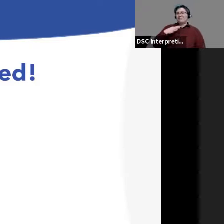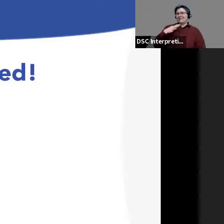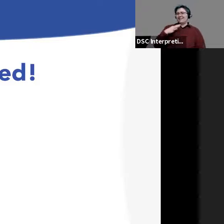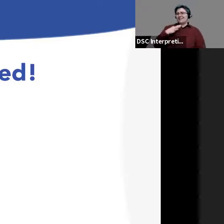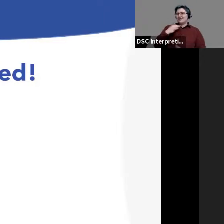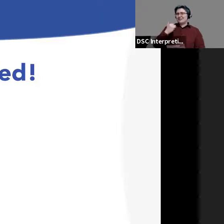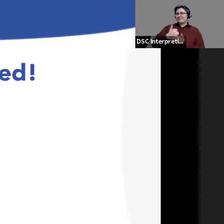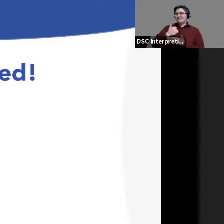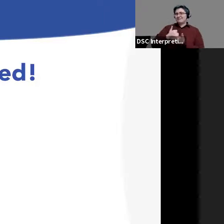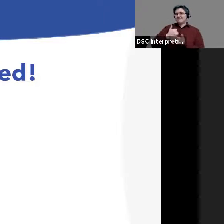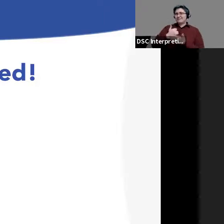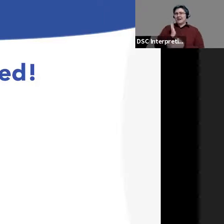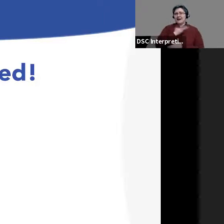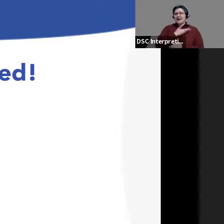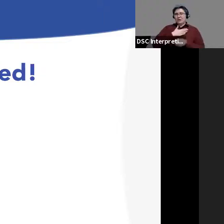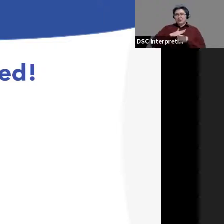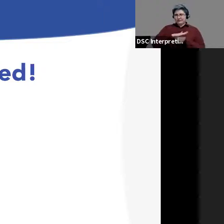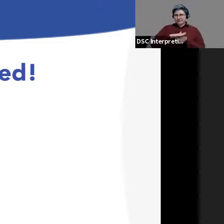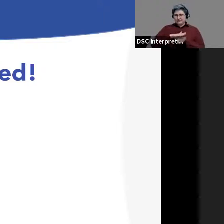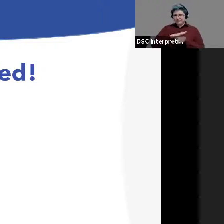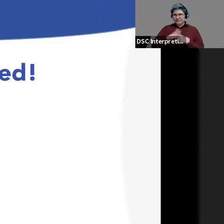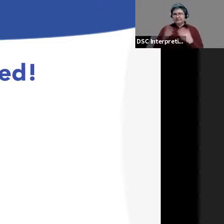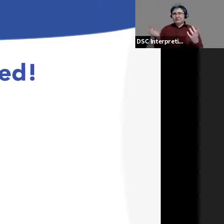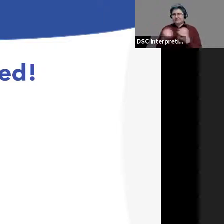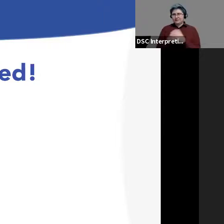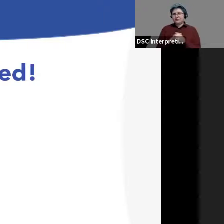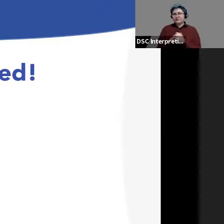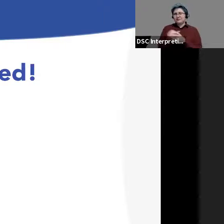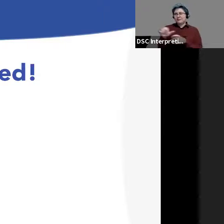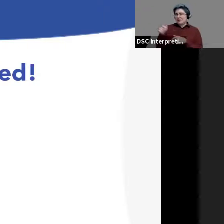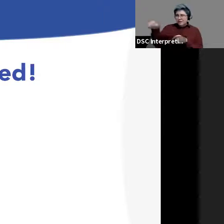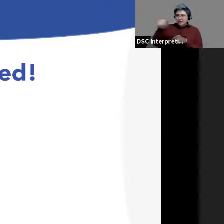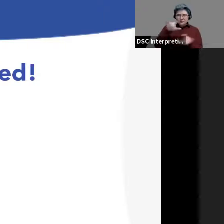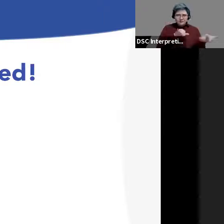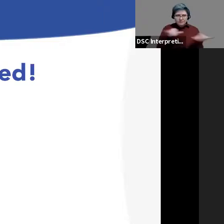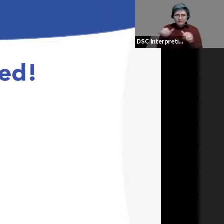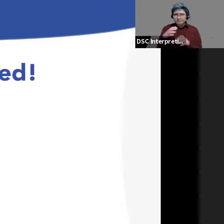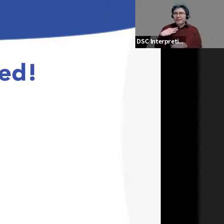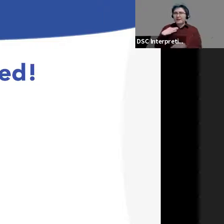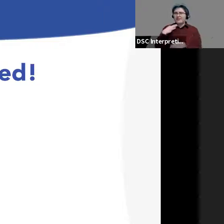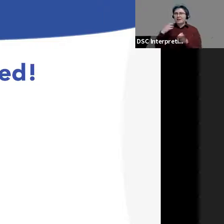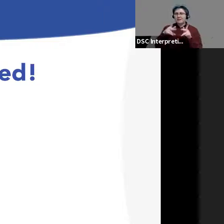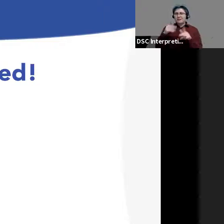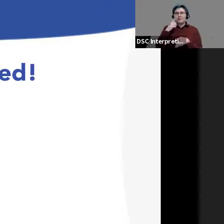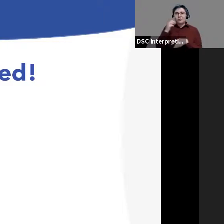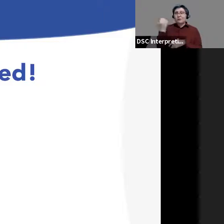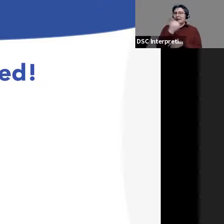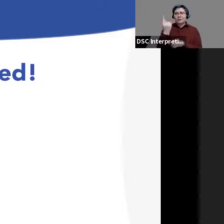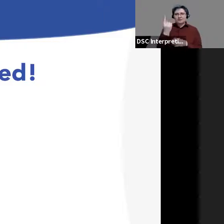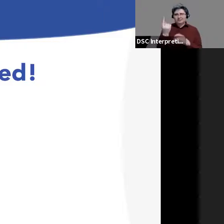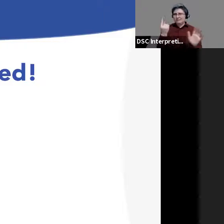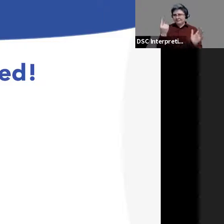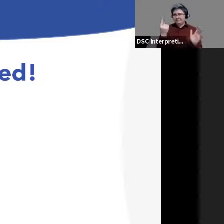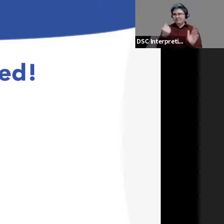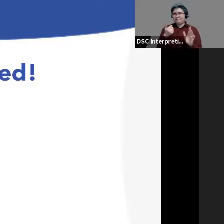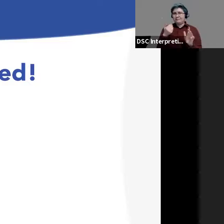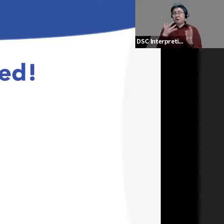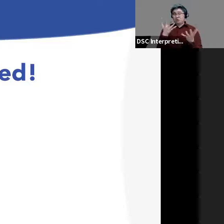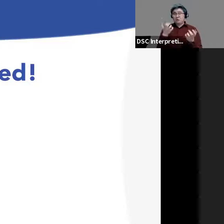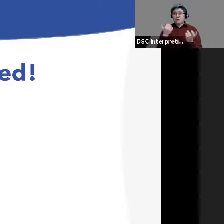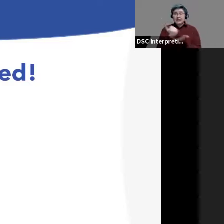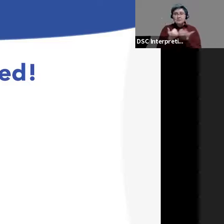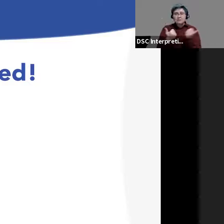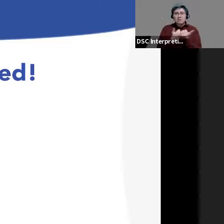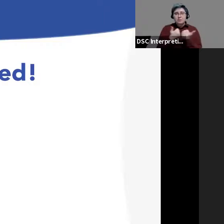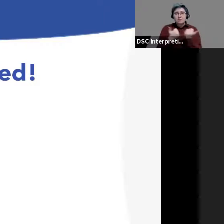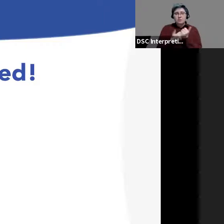for our site as well as a number of other sites. There are volunteer opportunities for any individual who would like to help support